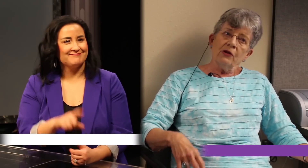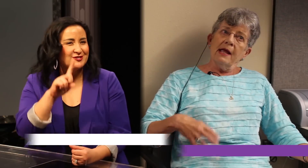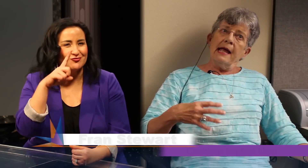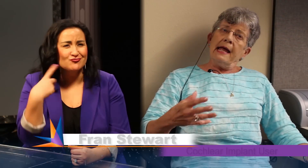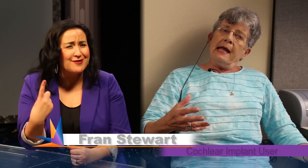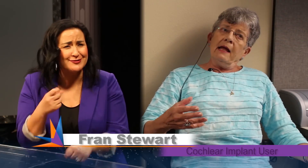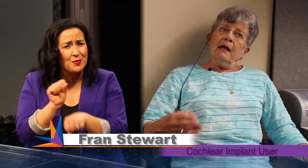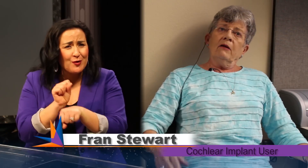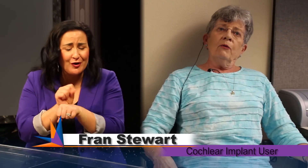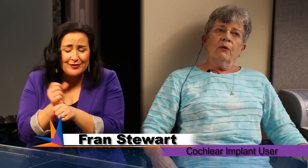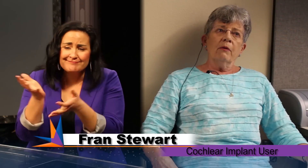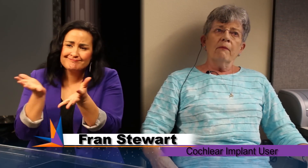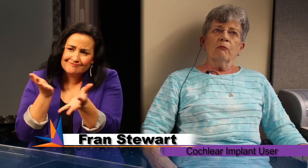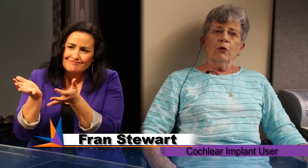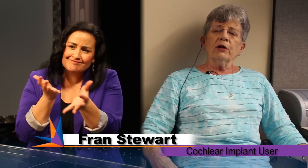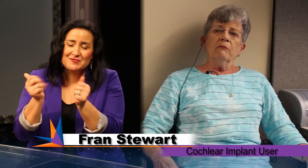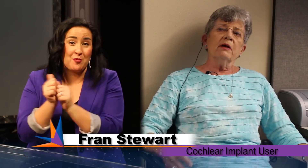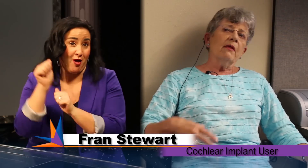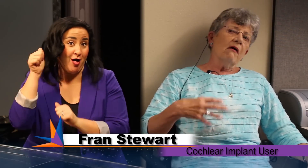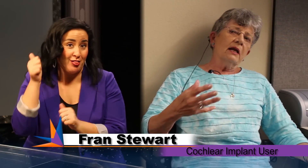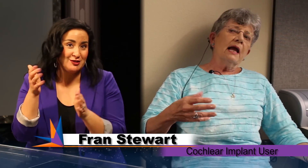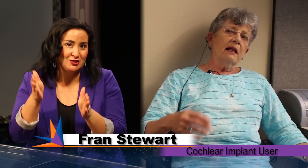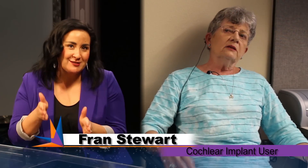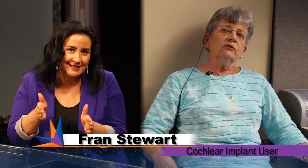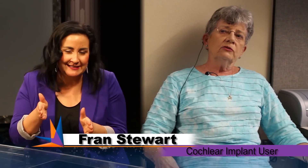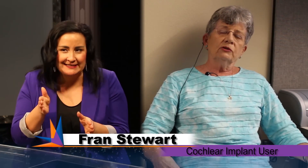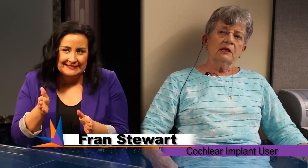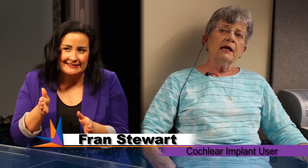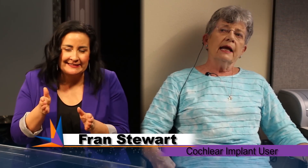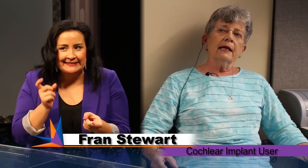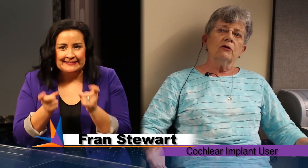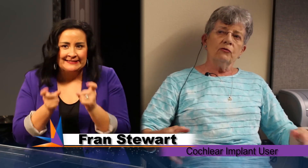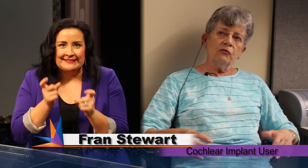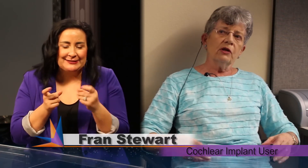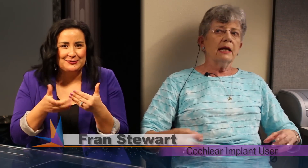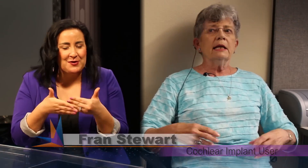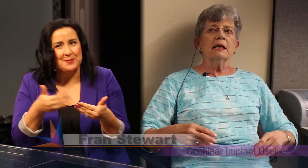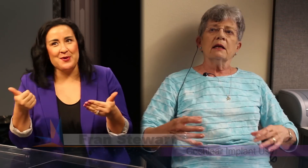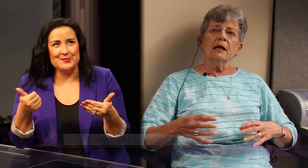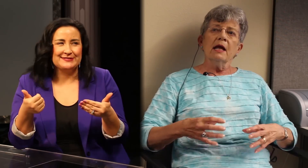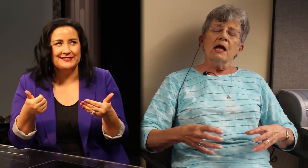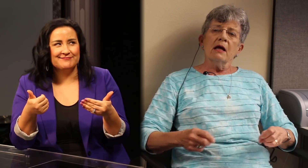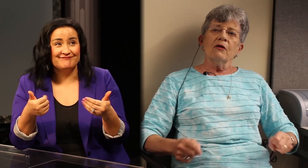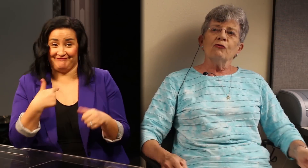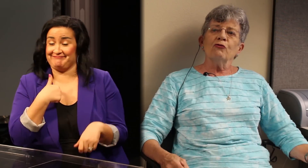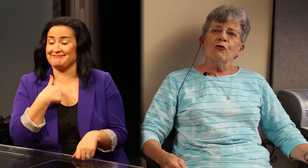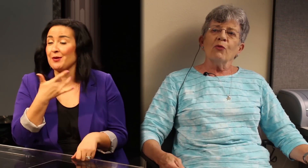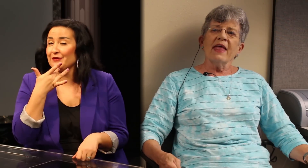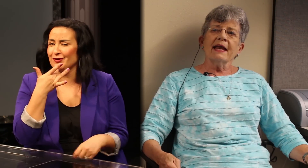working with the audiologist and just getting it so that